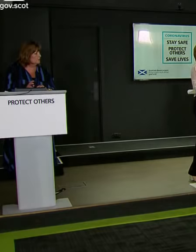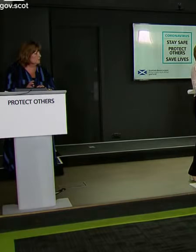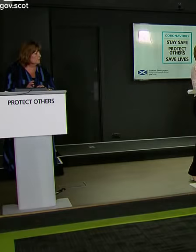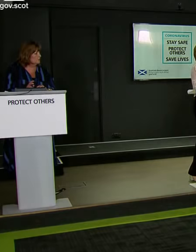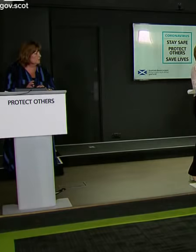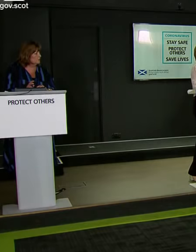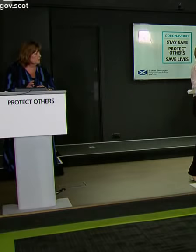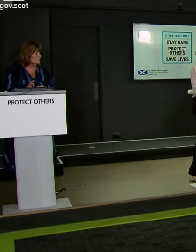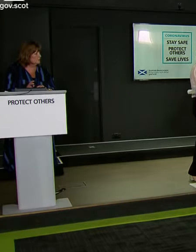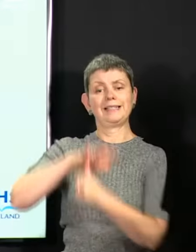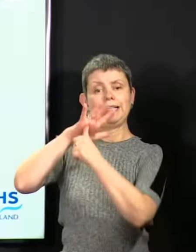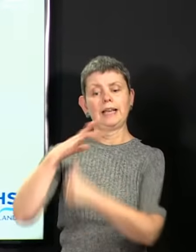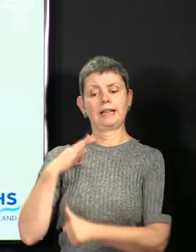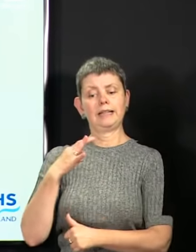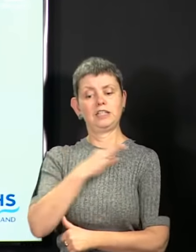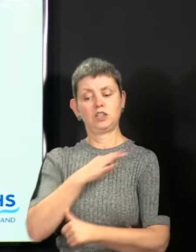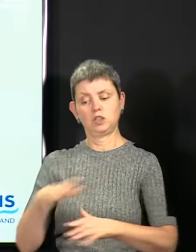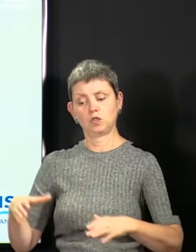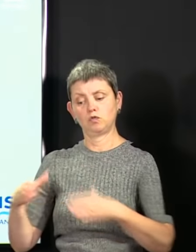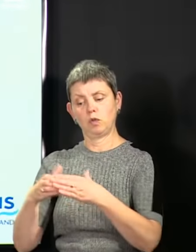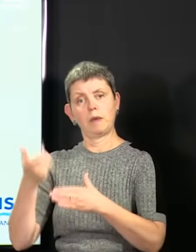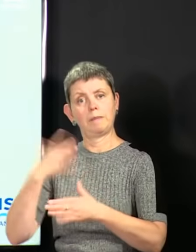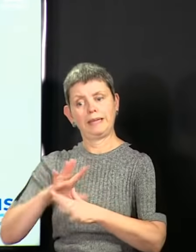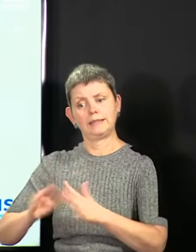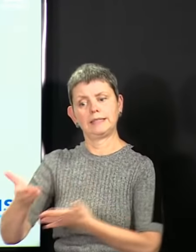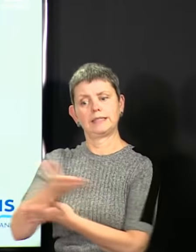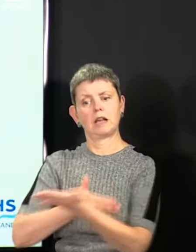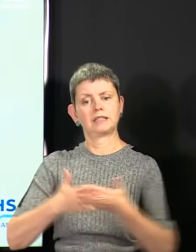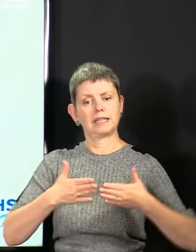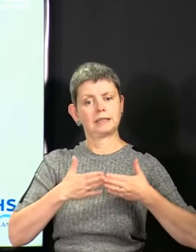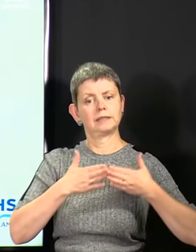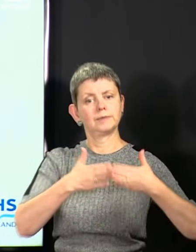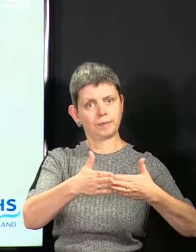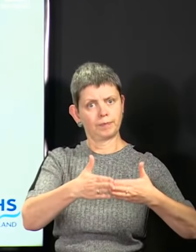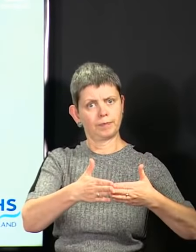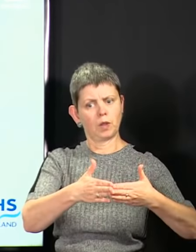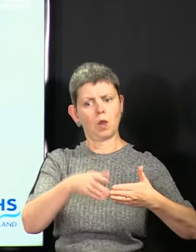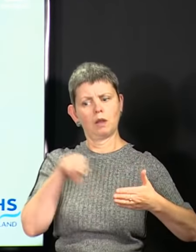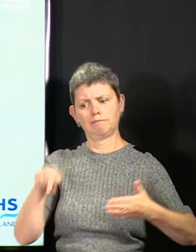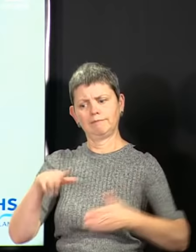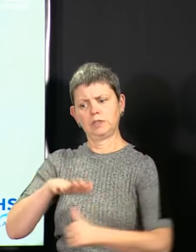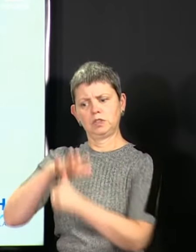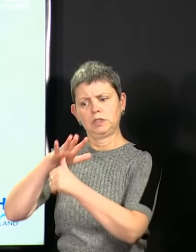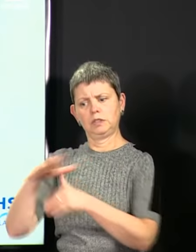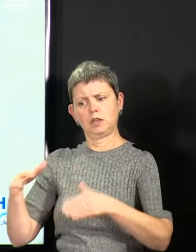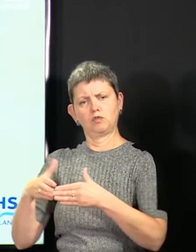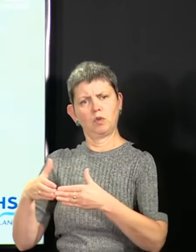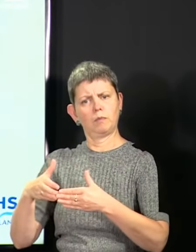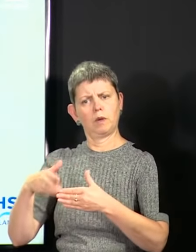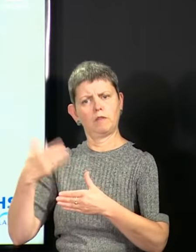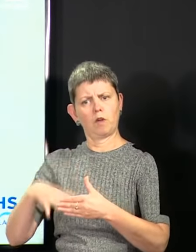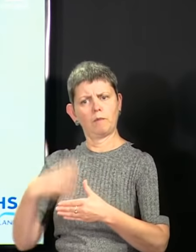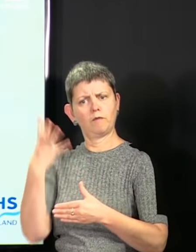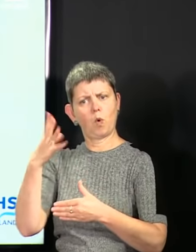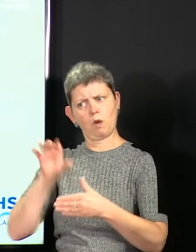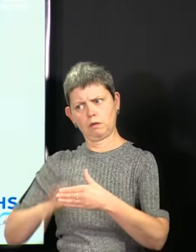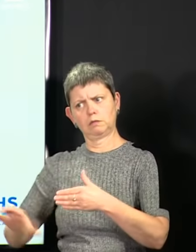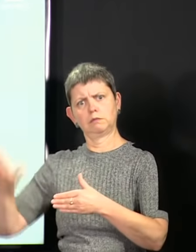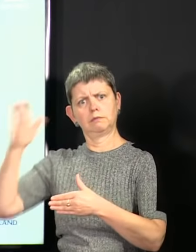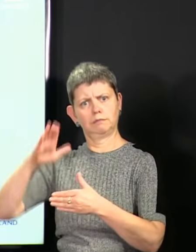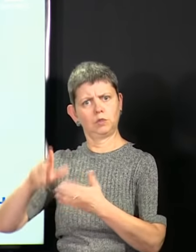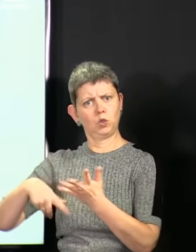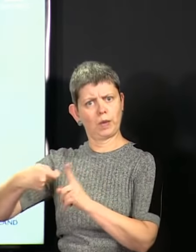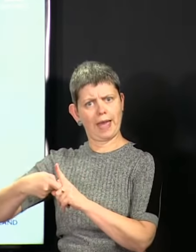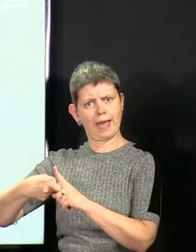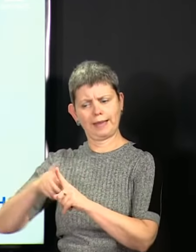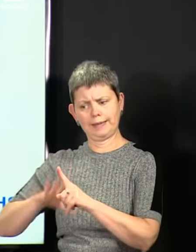this week. We have a, as you know, Christine, we have a four-country senior clinicians group that meets in the evening once or twice a week. And I don't